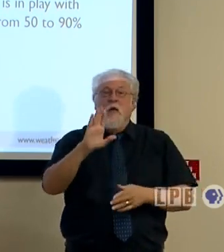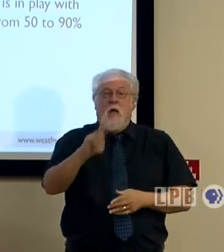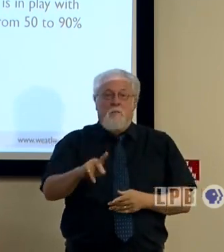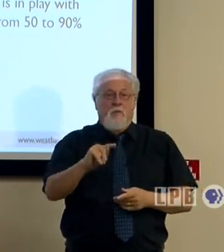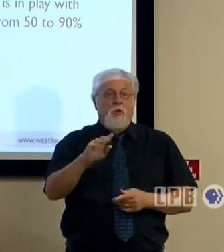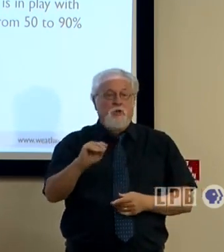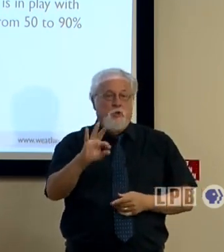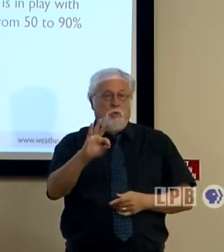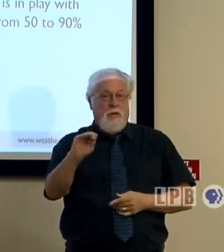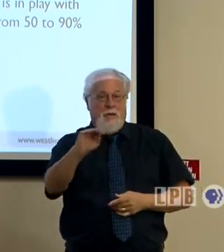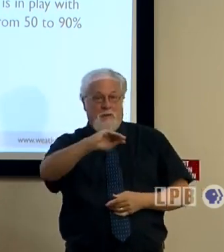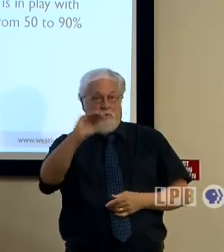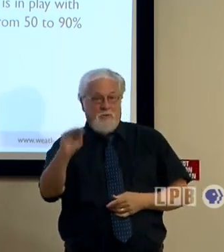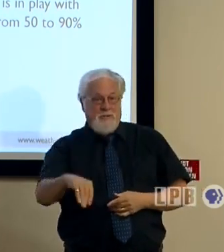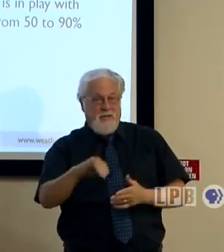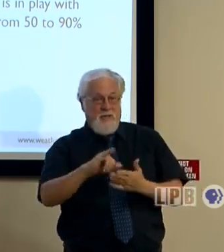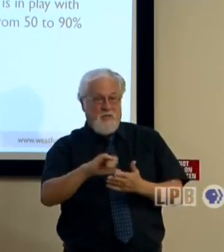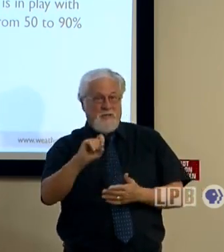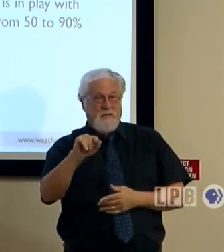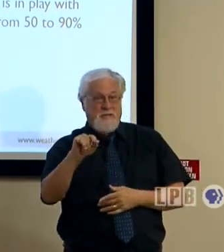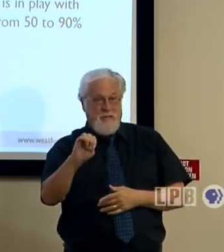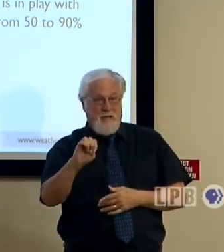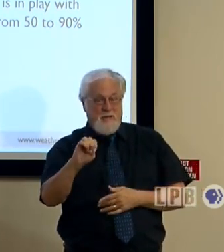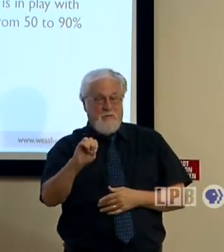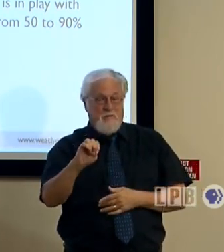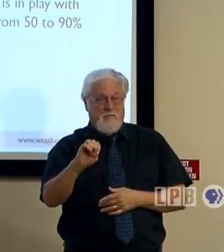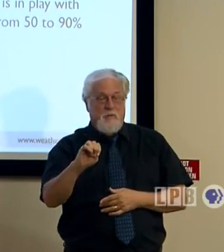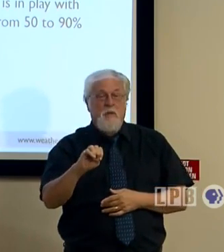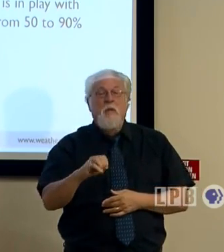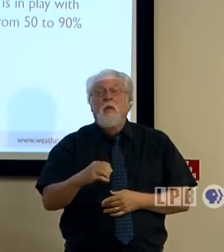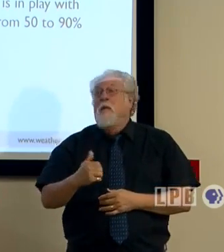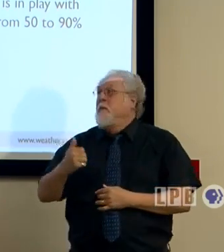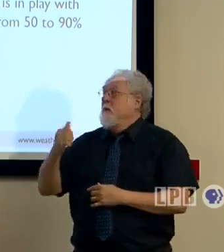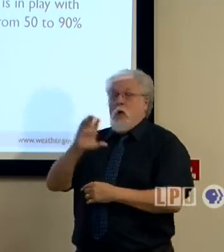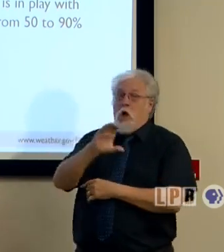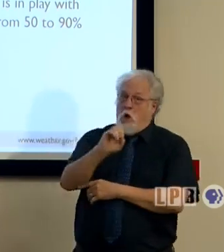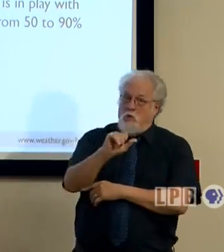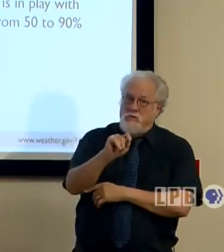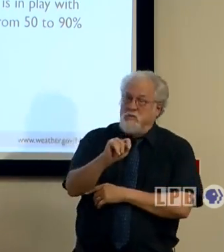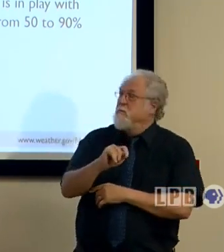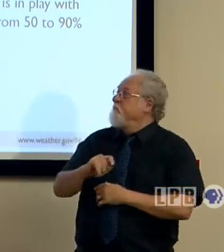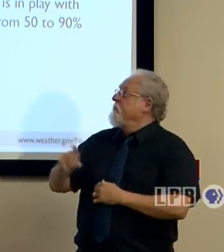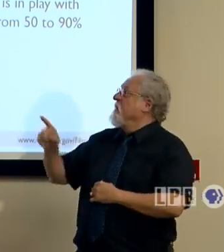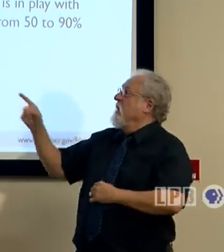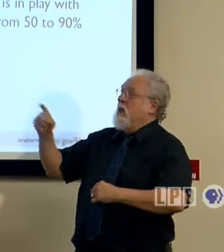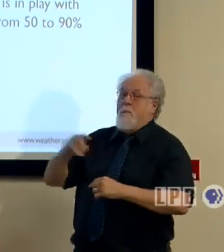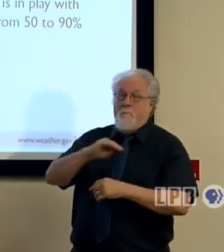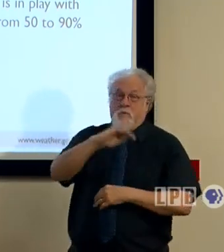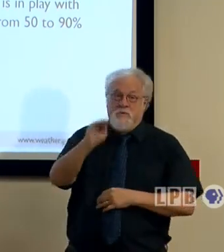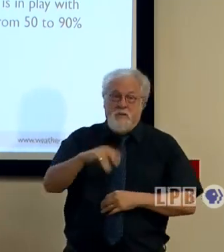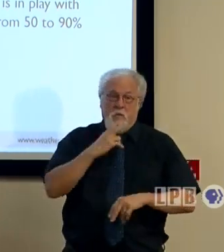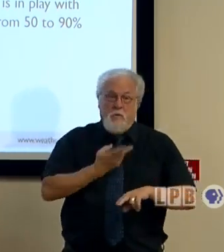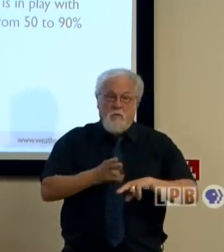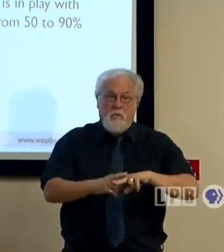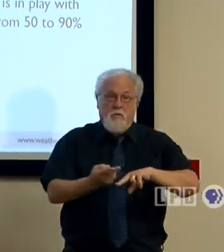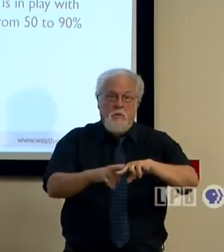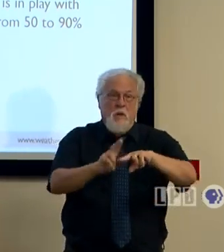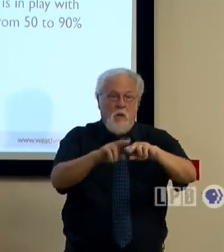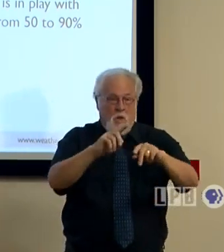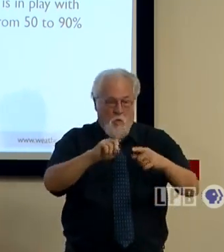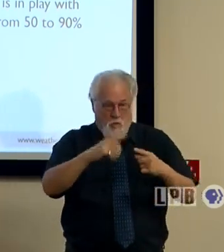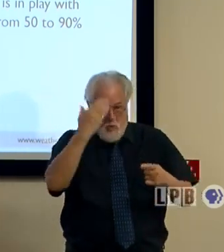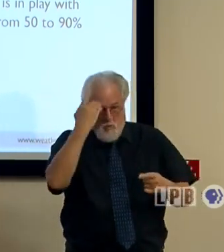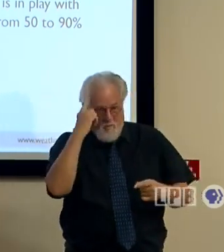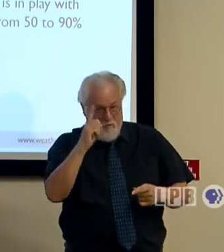portions of the state's coastline. Obviously, these chances will probably go up as we get a little bit more certainty in the